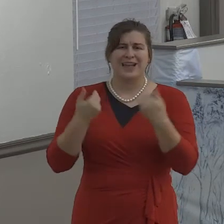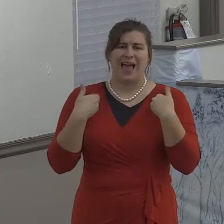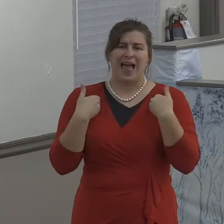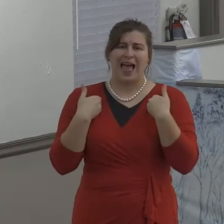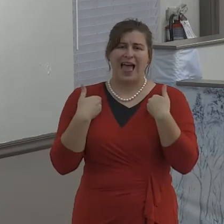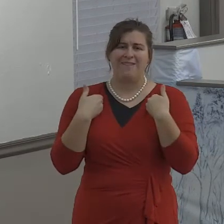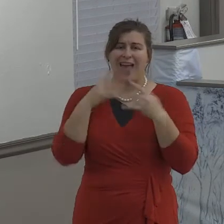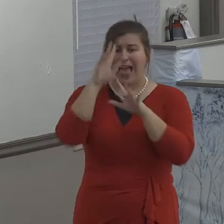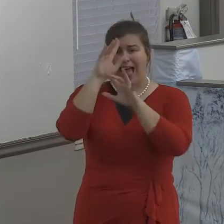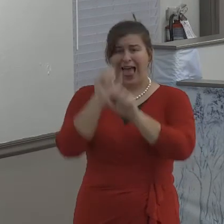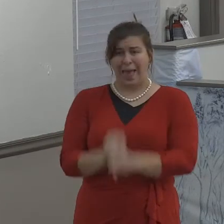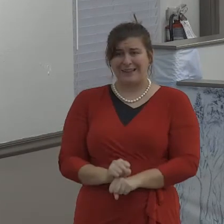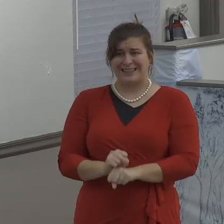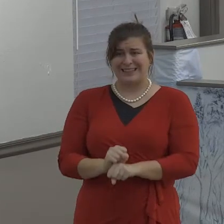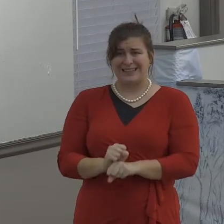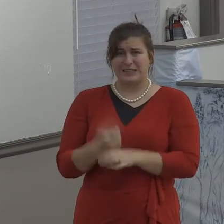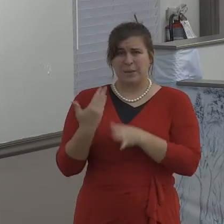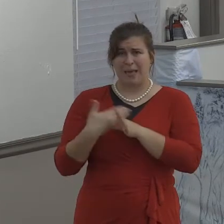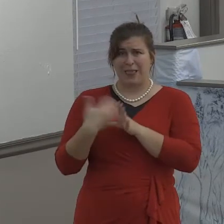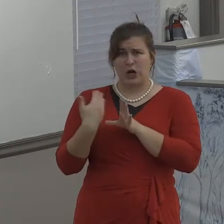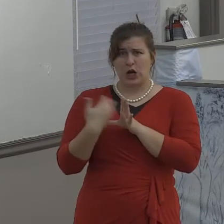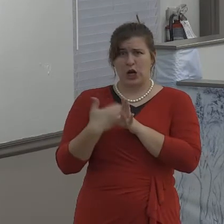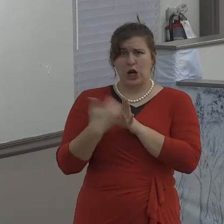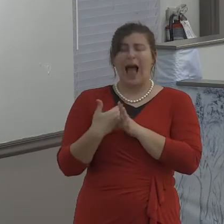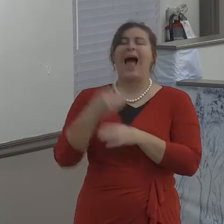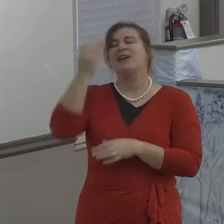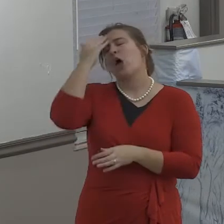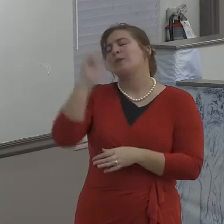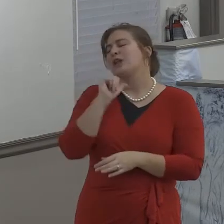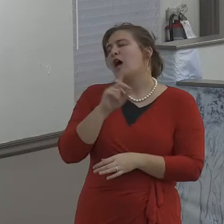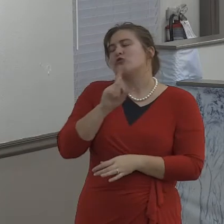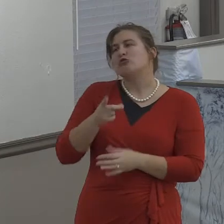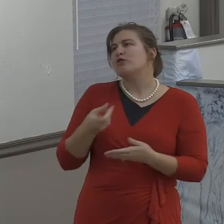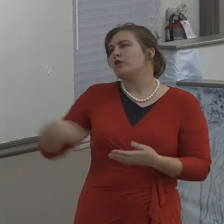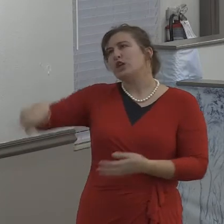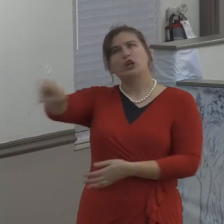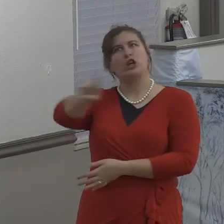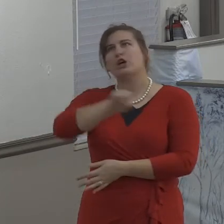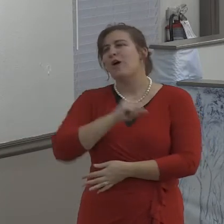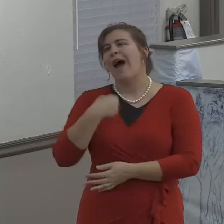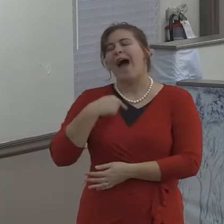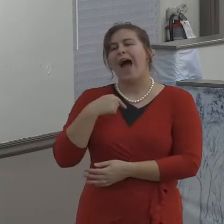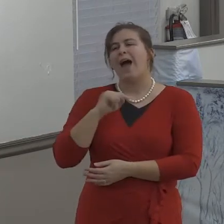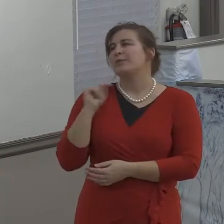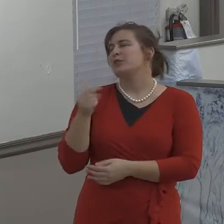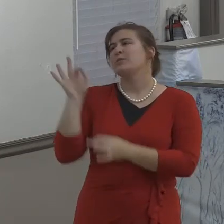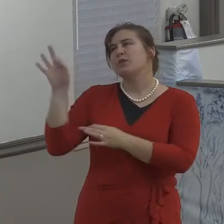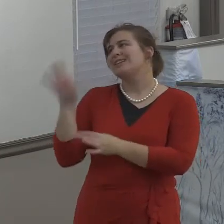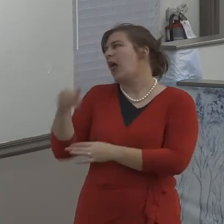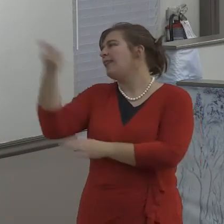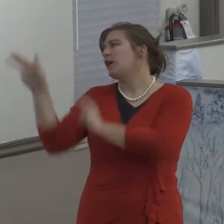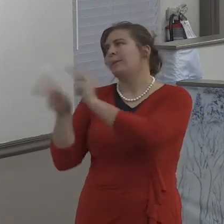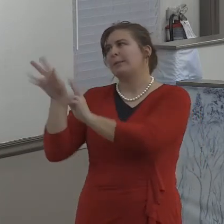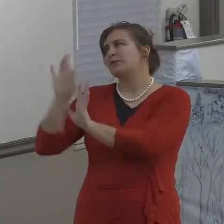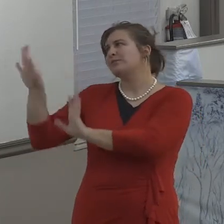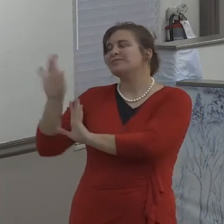good. Putting up with is actually a good phrase. We, we are long-suffering.